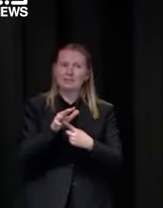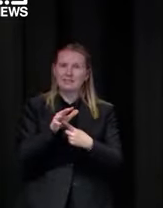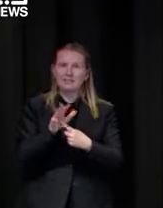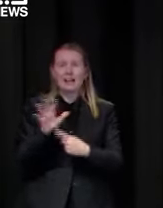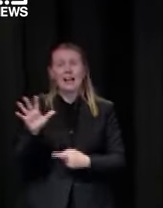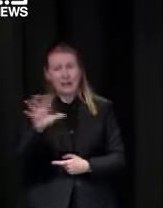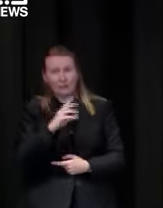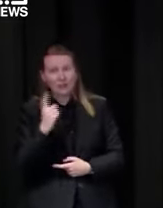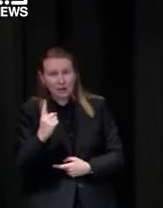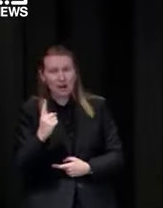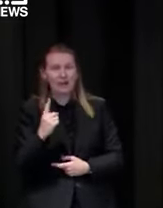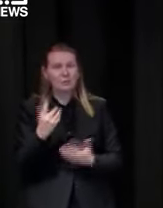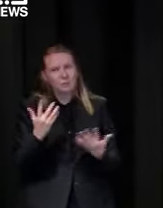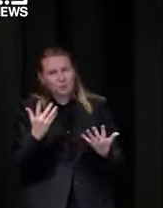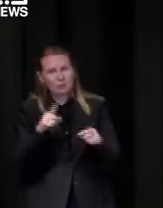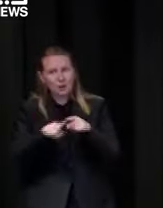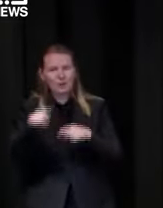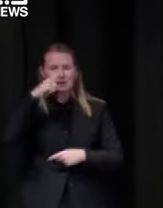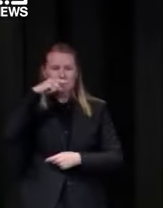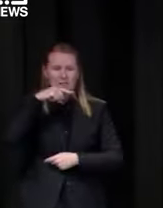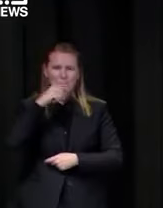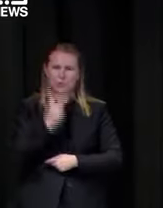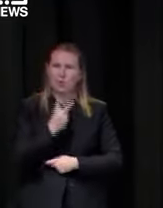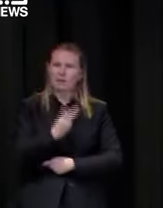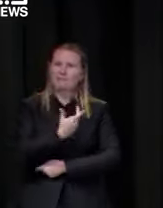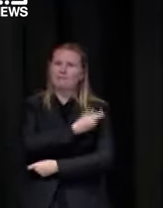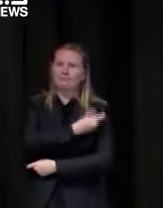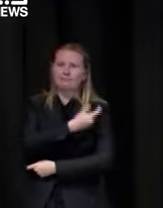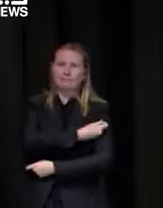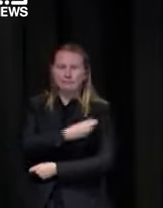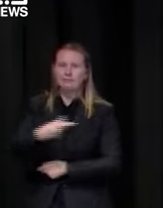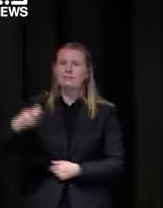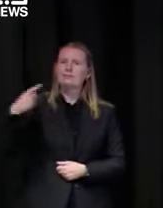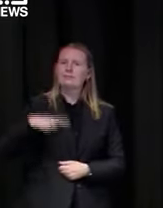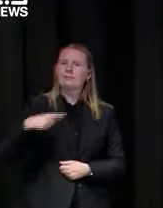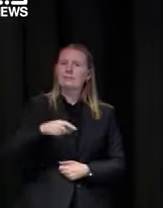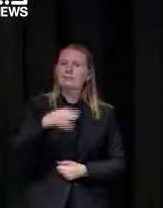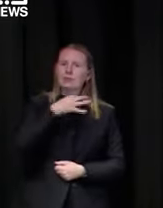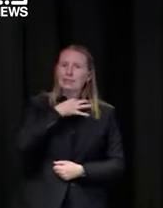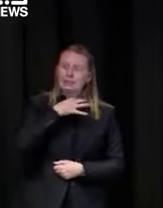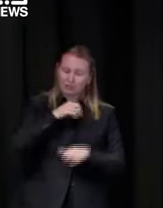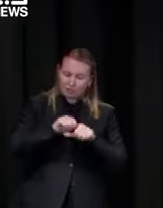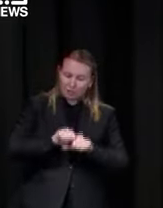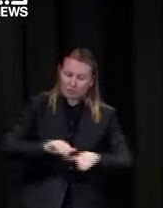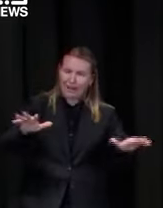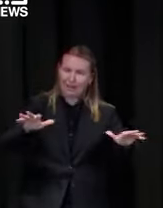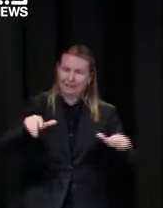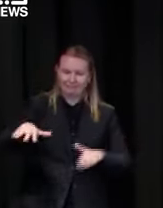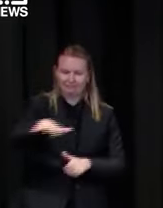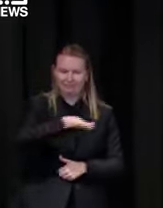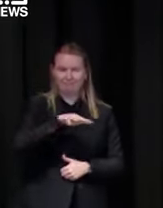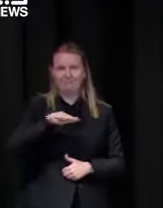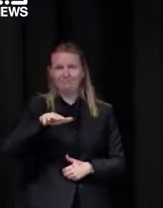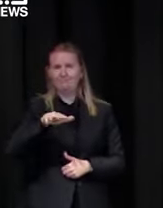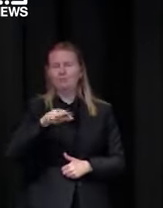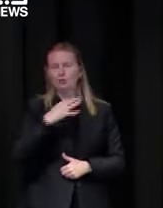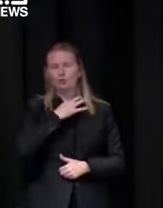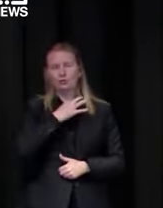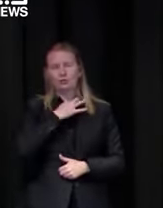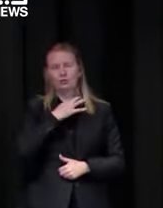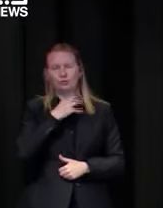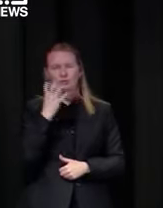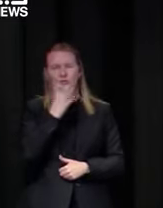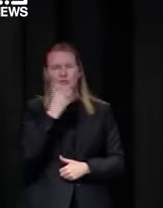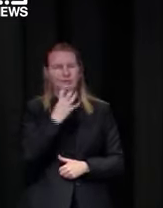environment would have had two two jabs because the risk of people spreading it in those environments is obviously much much higher can you see can you talk